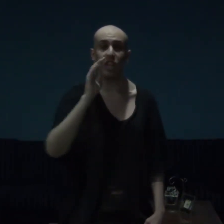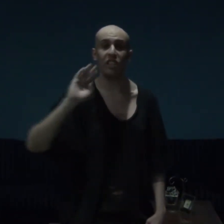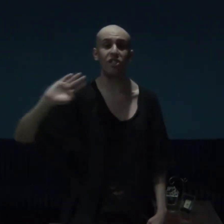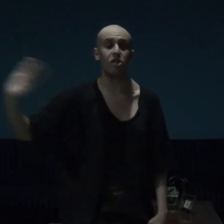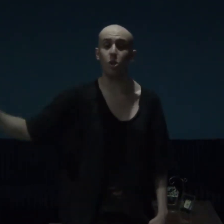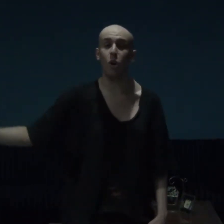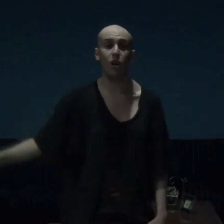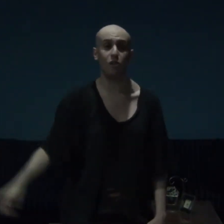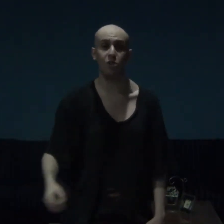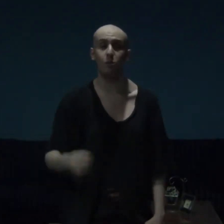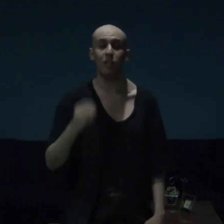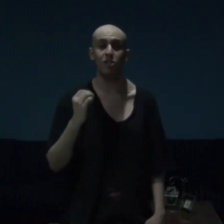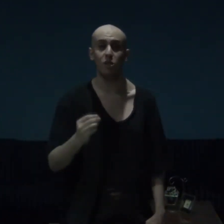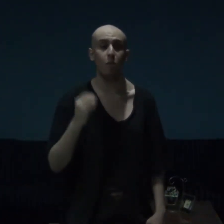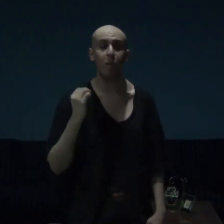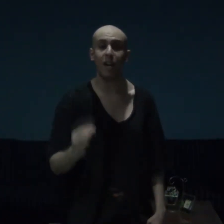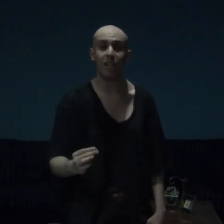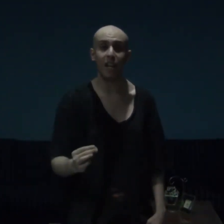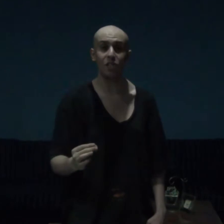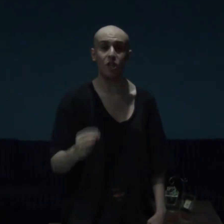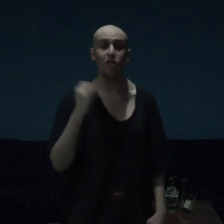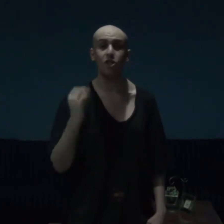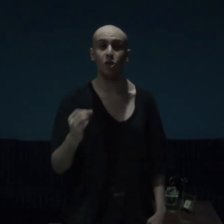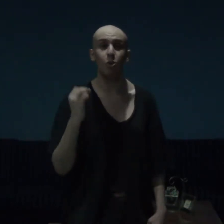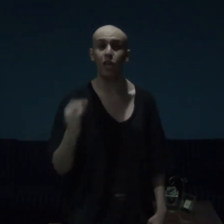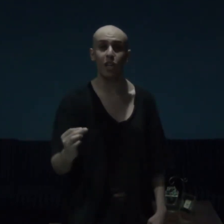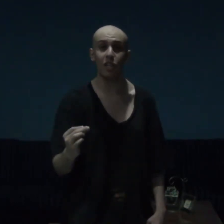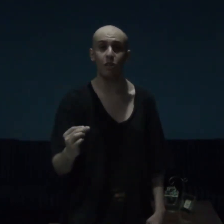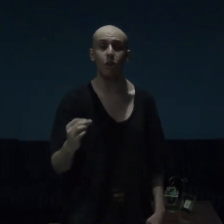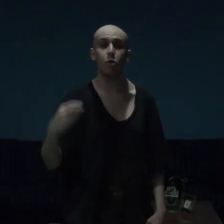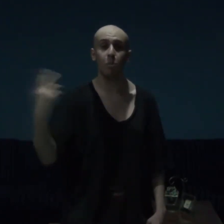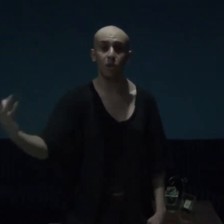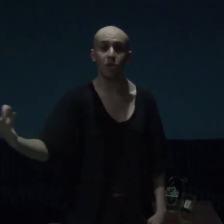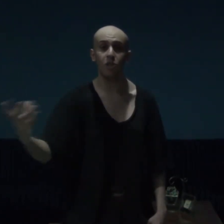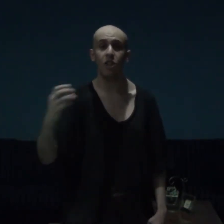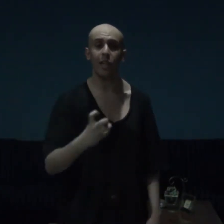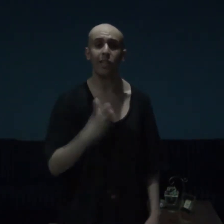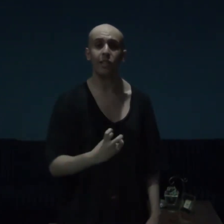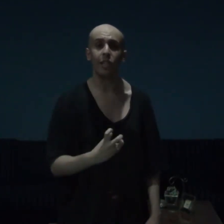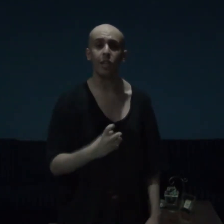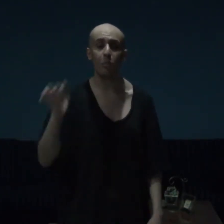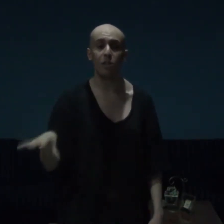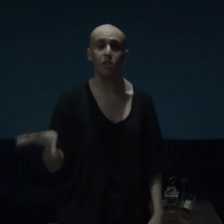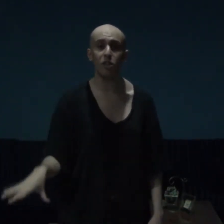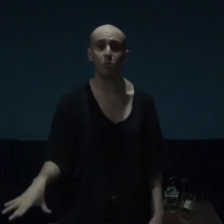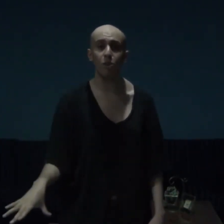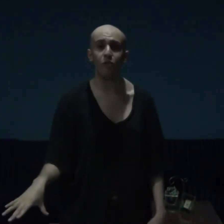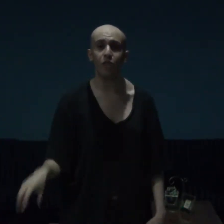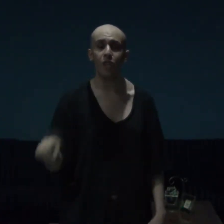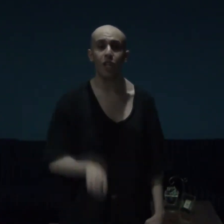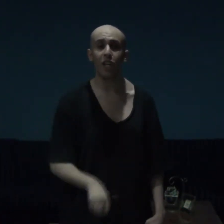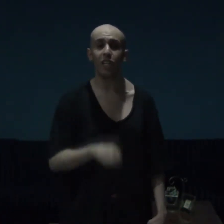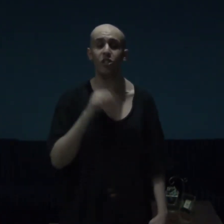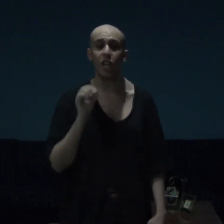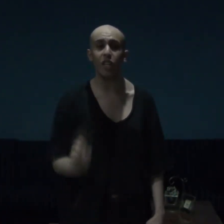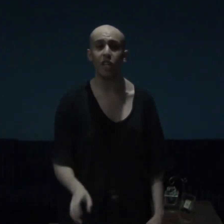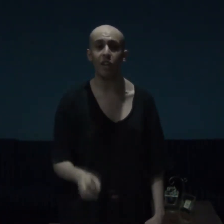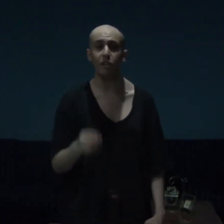and it's so awesome, and so badass, and so killer, to put it lightly, but this movie, guys and gals,